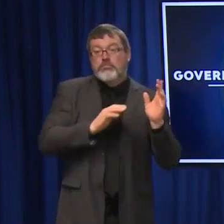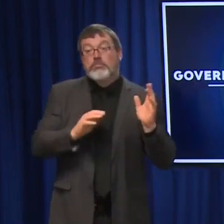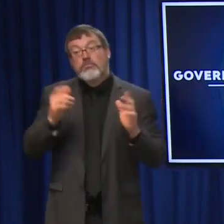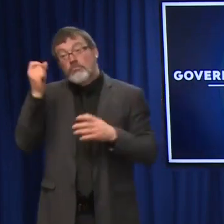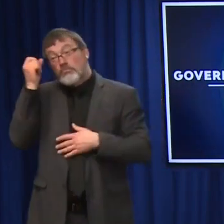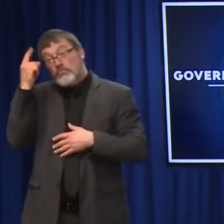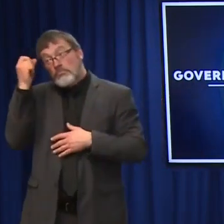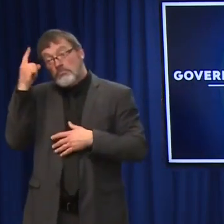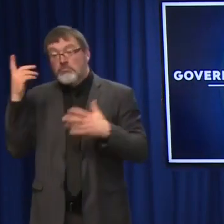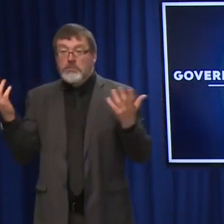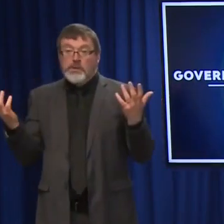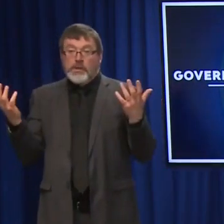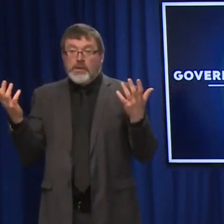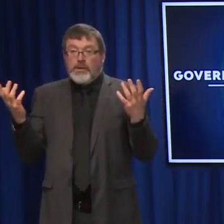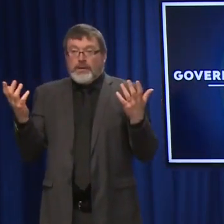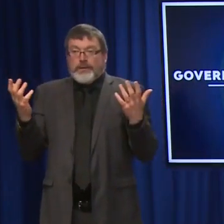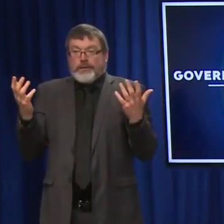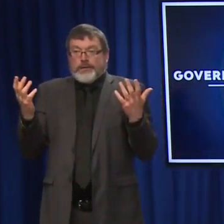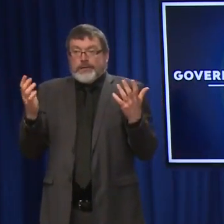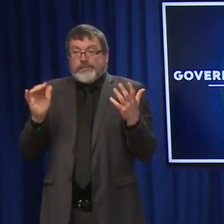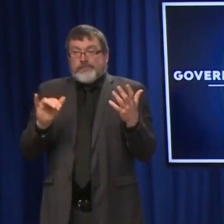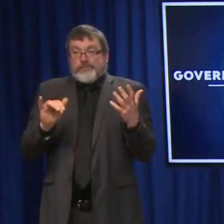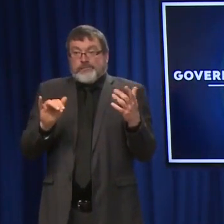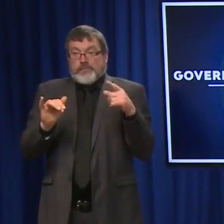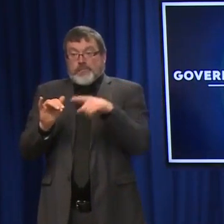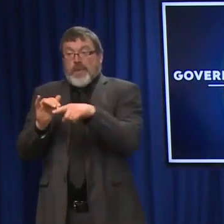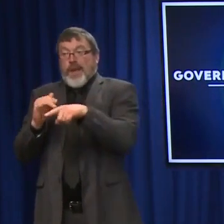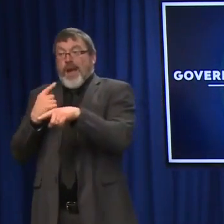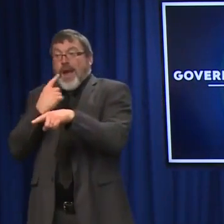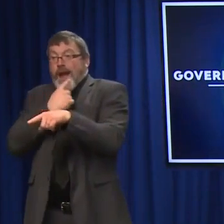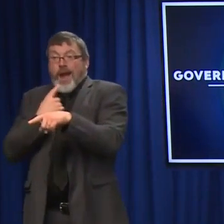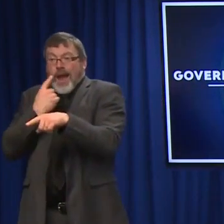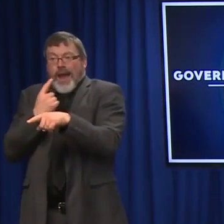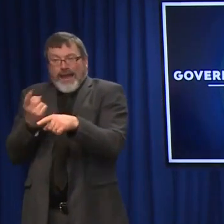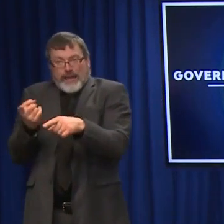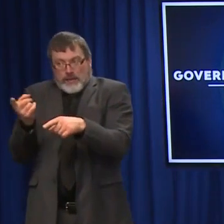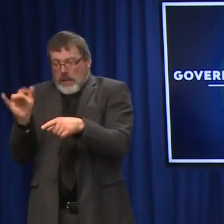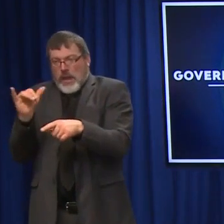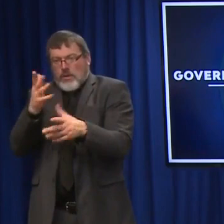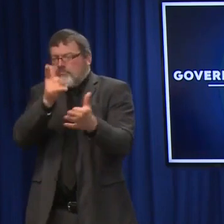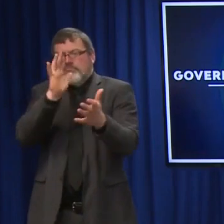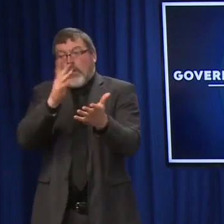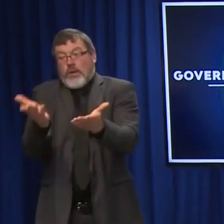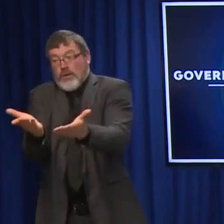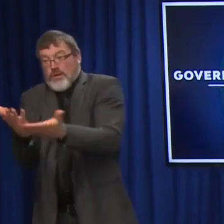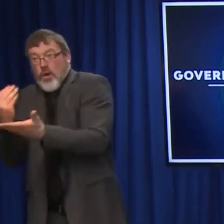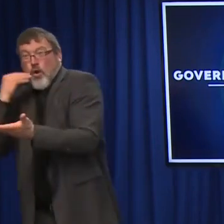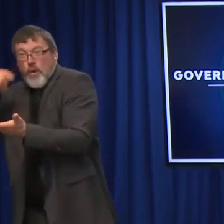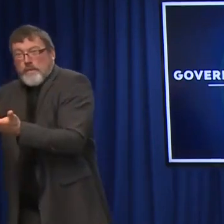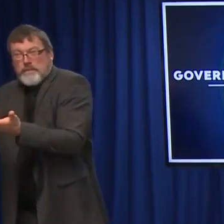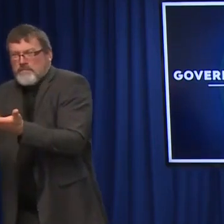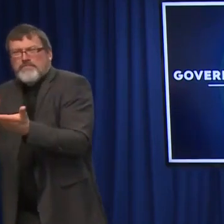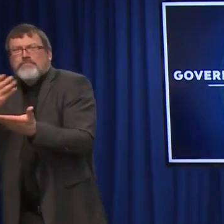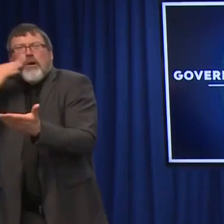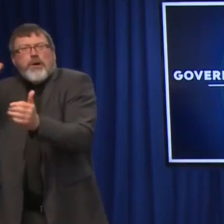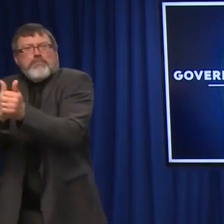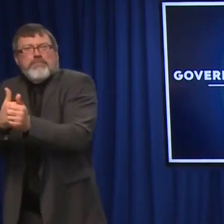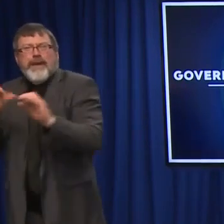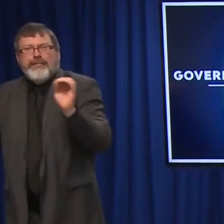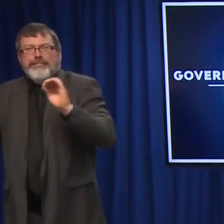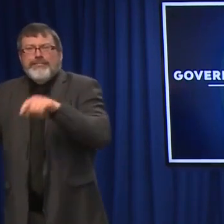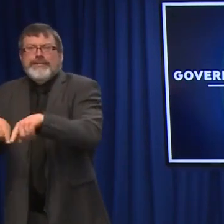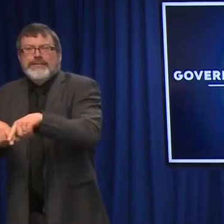you know, an antigen test is better than no test. So, you know, it depends on someone's situation, whether they're having symptoms or not, but the testing